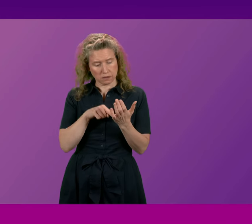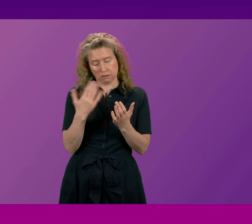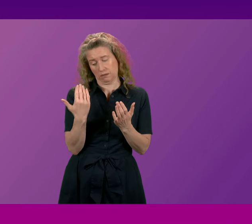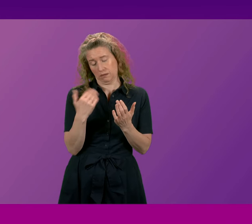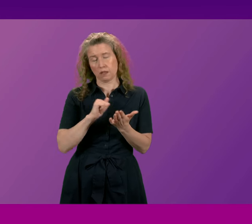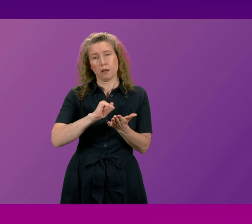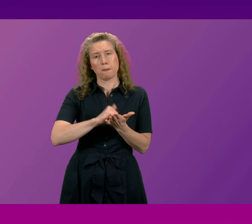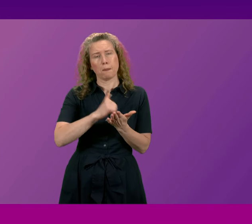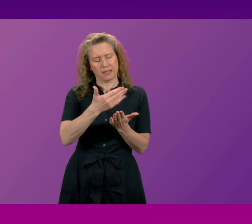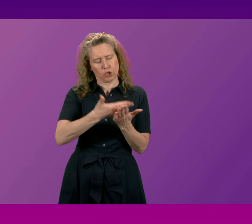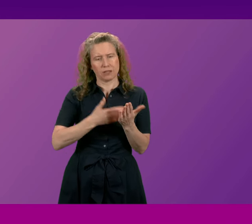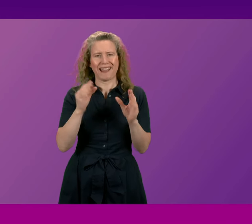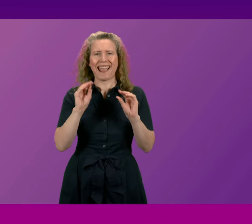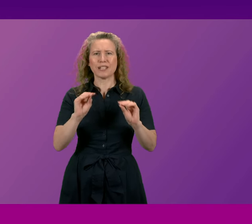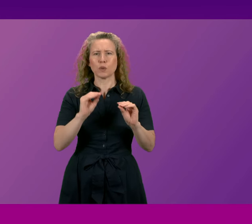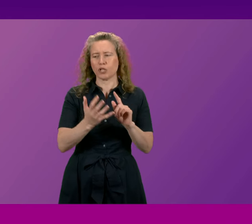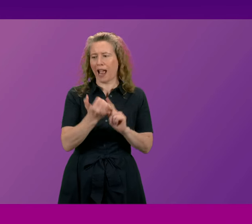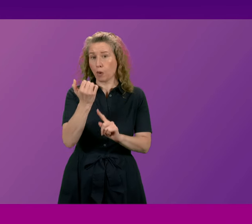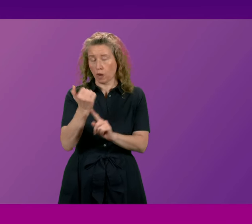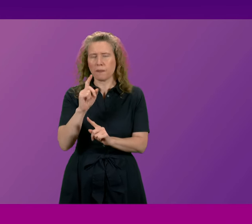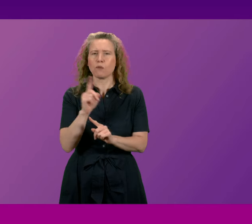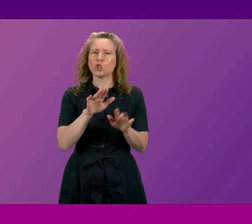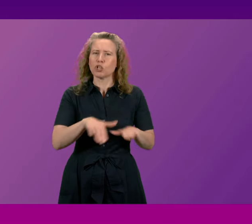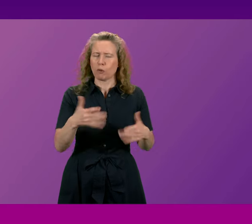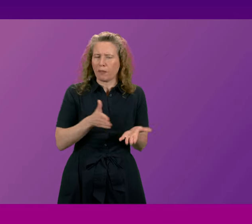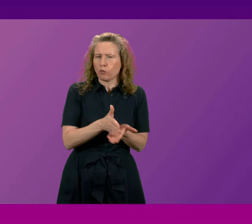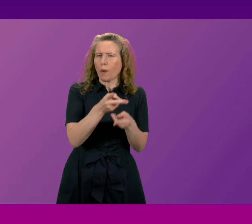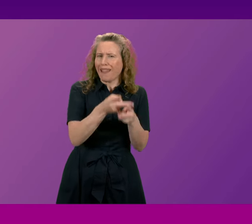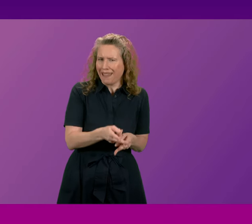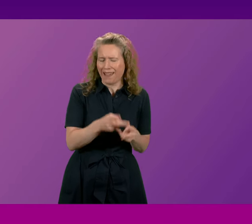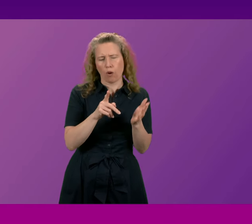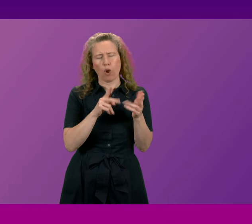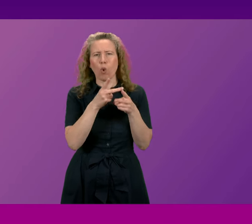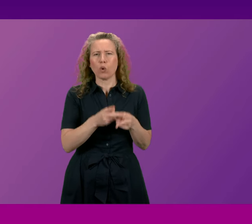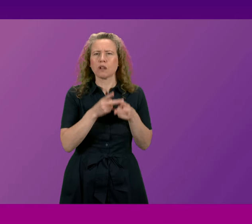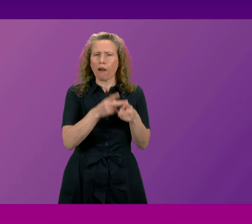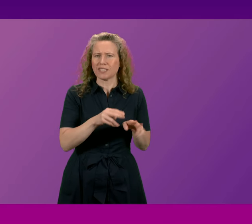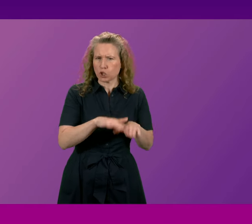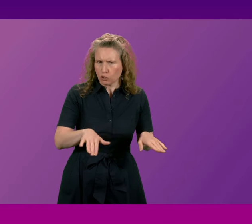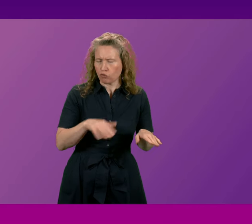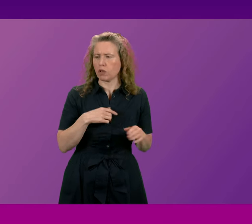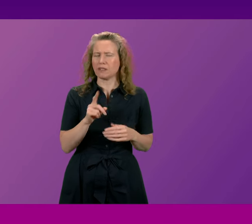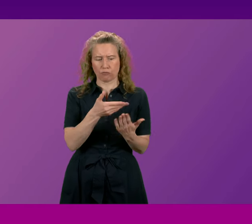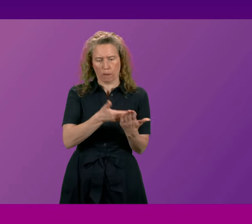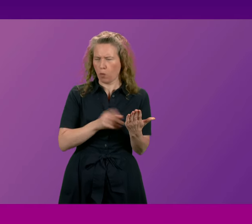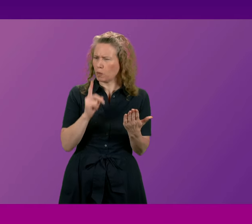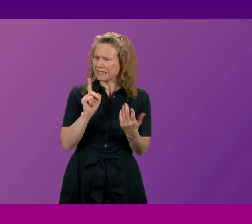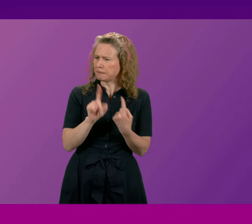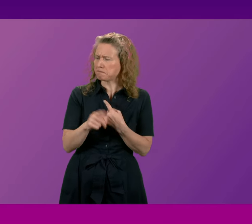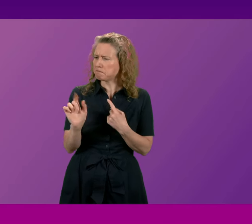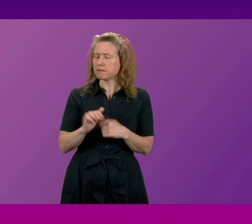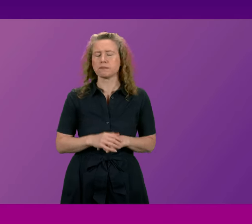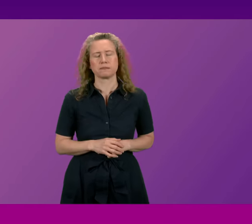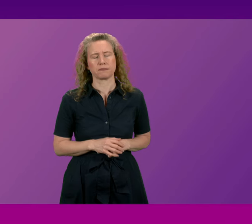published report education outcomes for looked after children 22-23 first minister the Scottish Government is